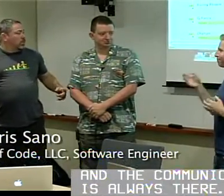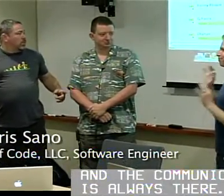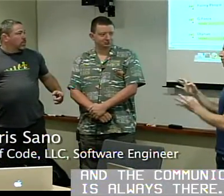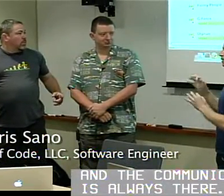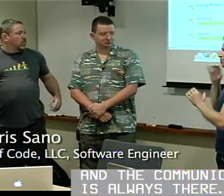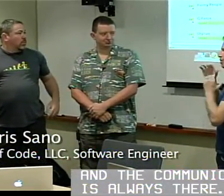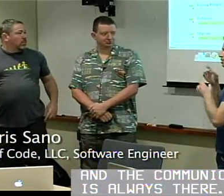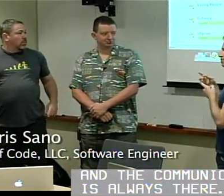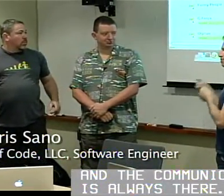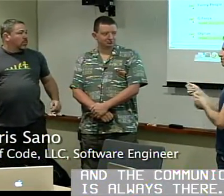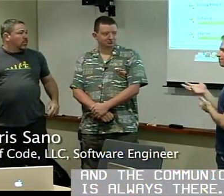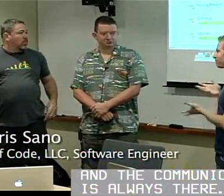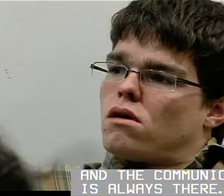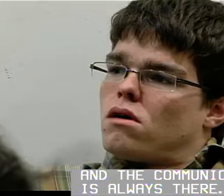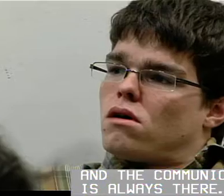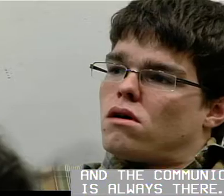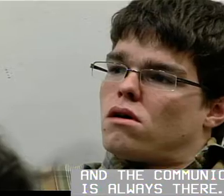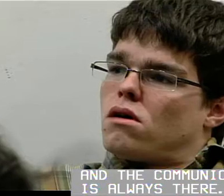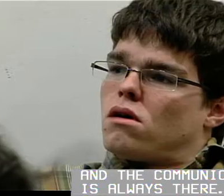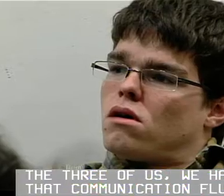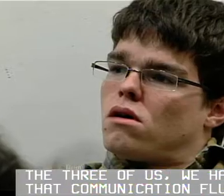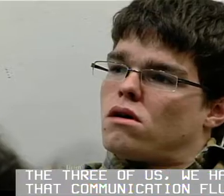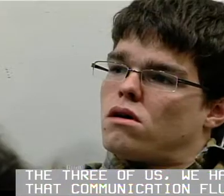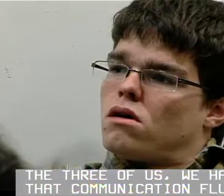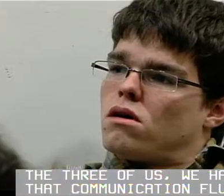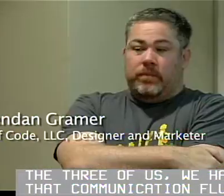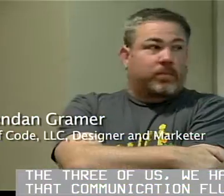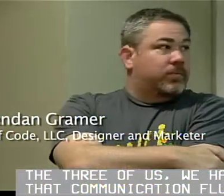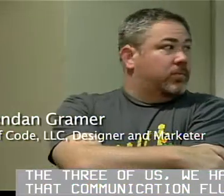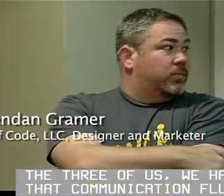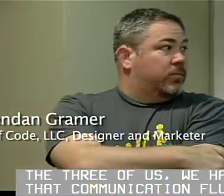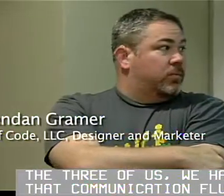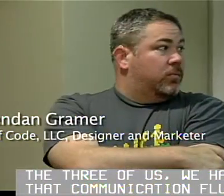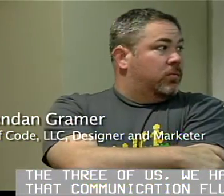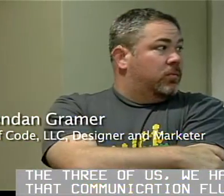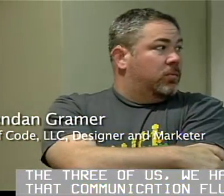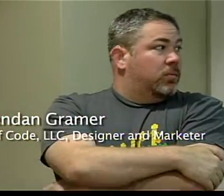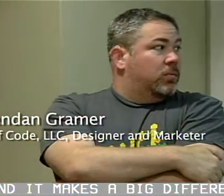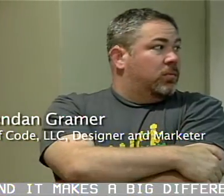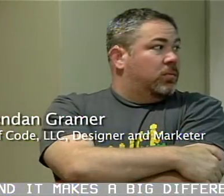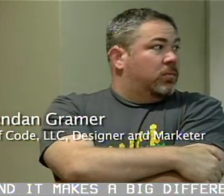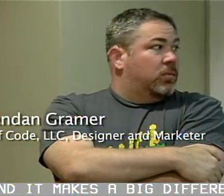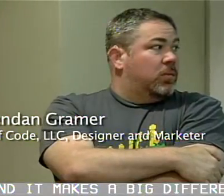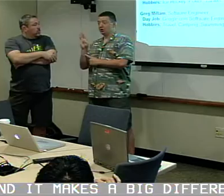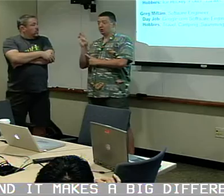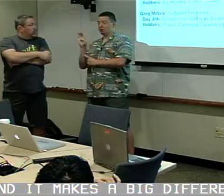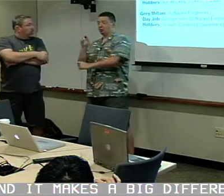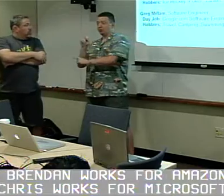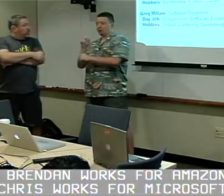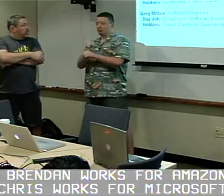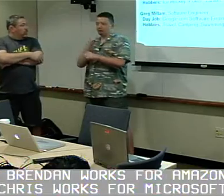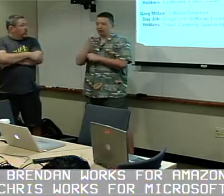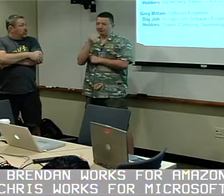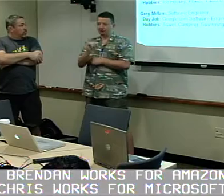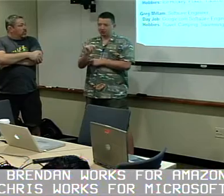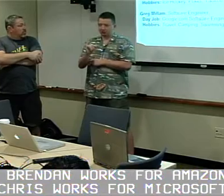the communication is always there. The three of us, we have that communication fluency, and it makes a big difference. Brendan works for Amazon.